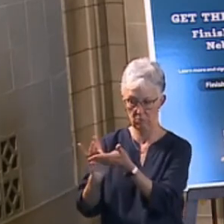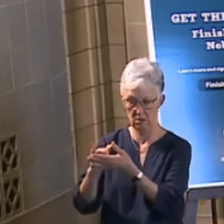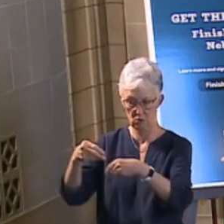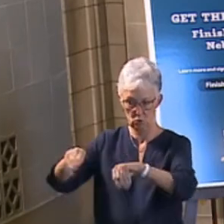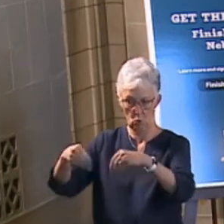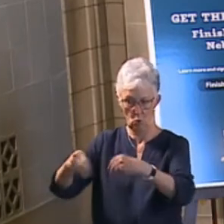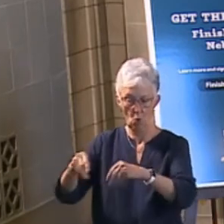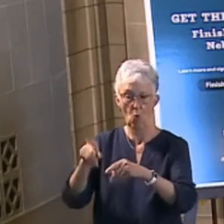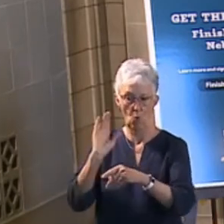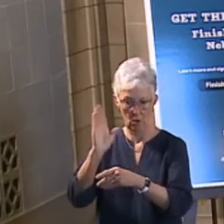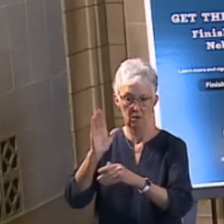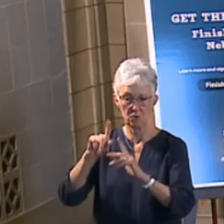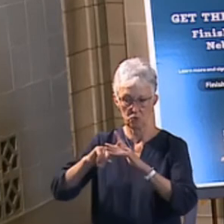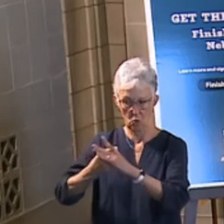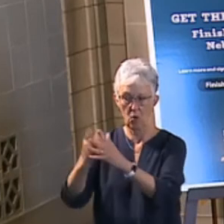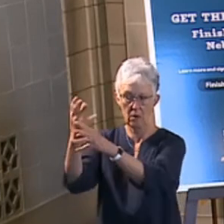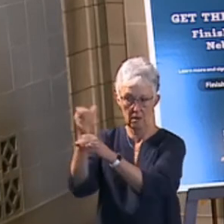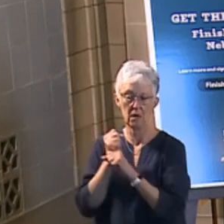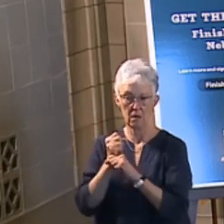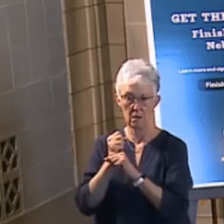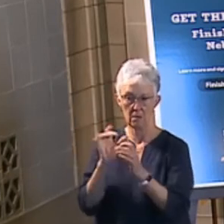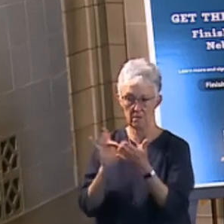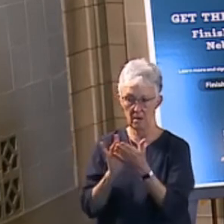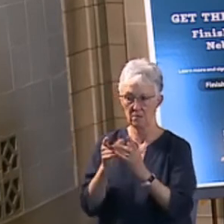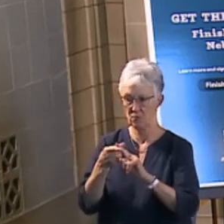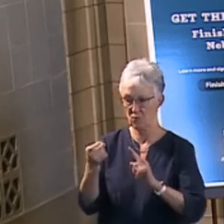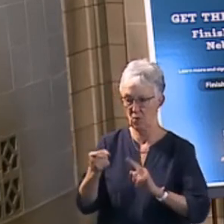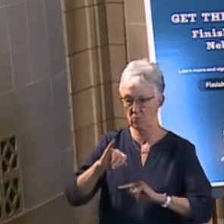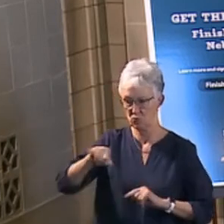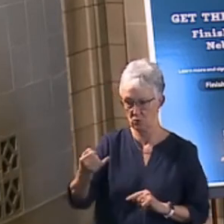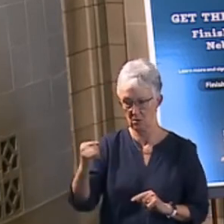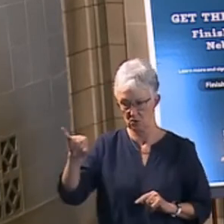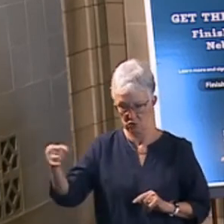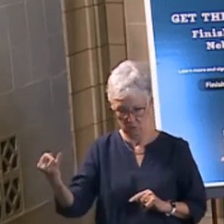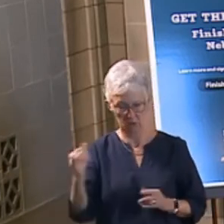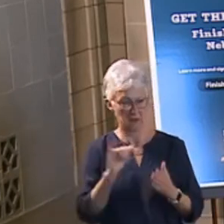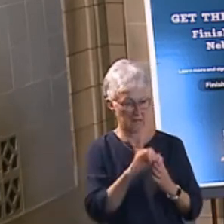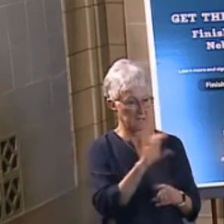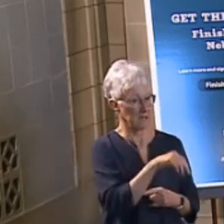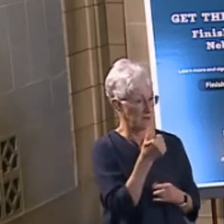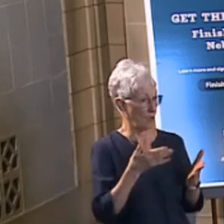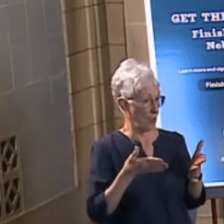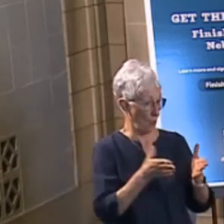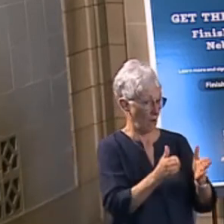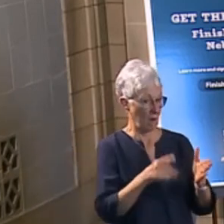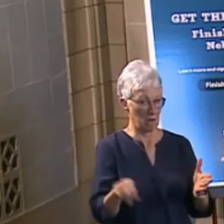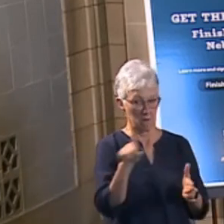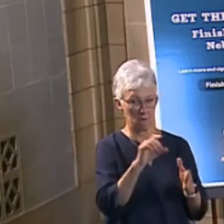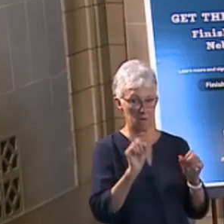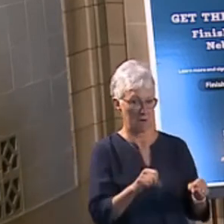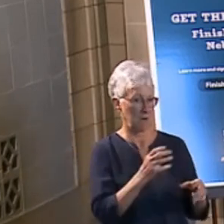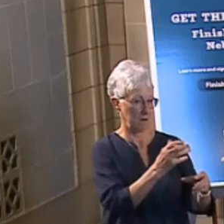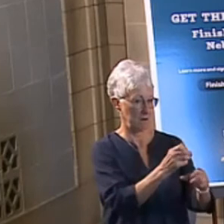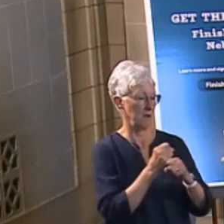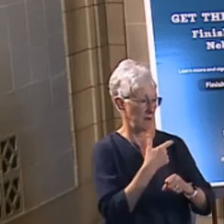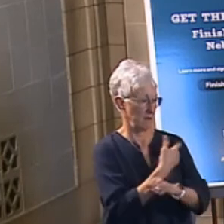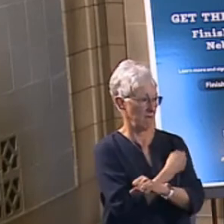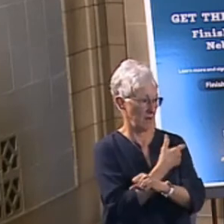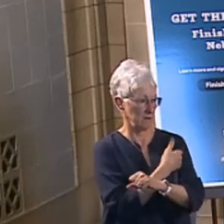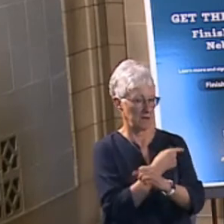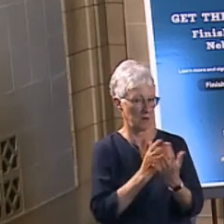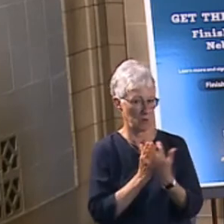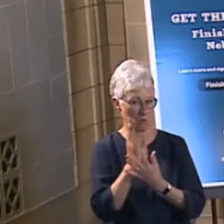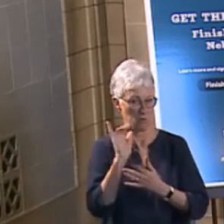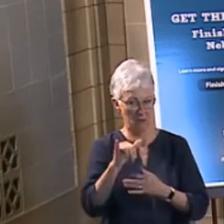those additional doses of Johnson & Johnson in. So, that's another channel that you can get vaccinated through that federal pharmacy program.